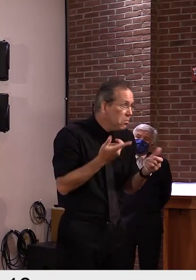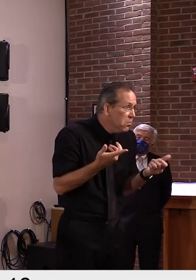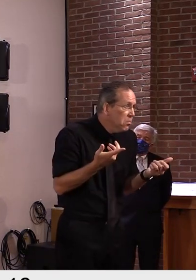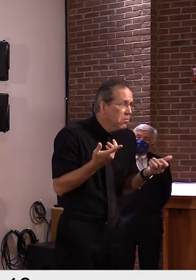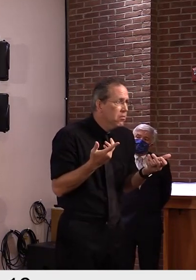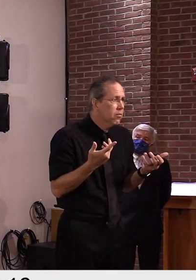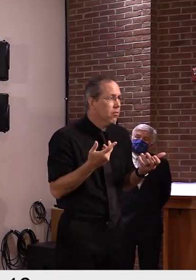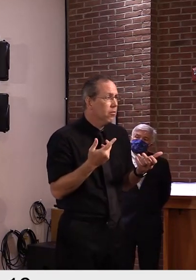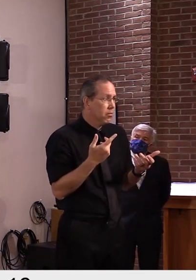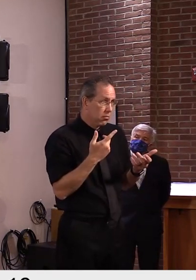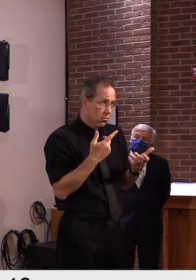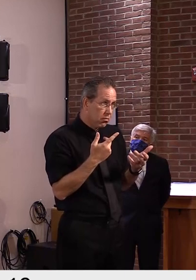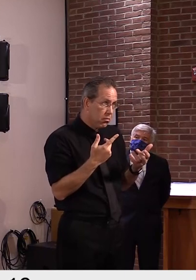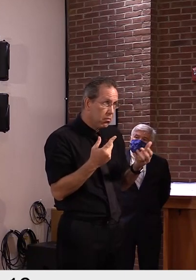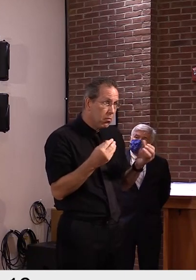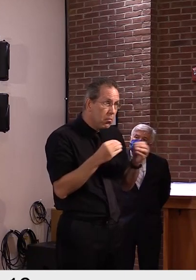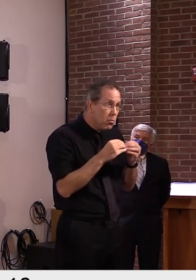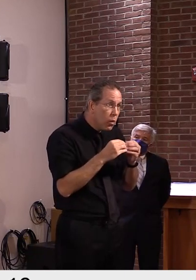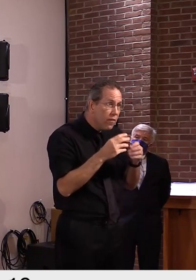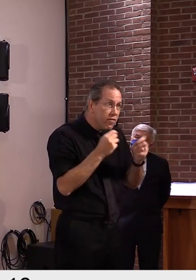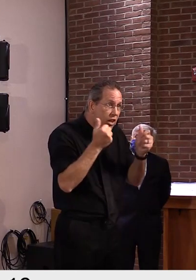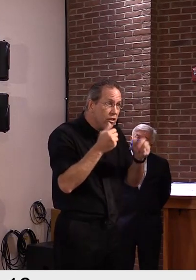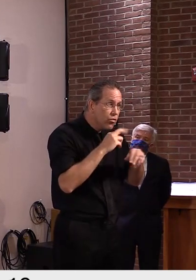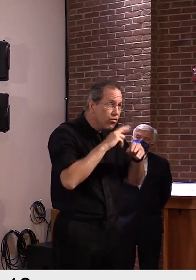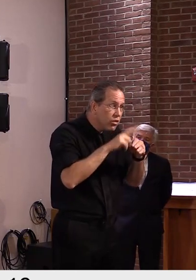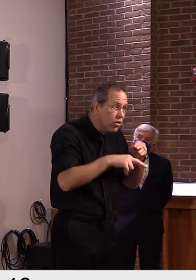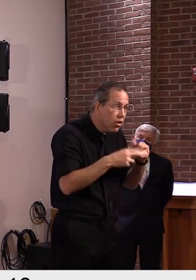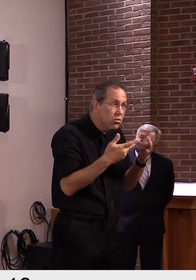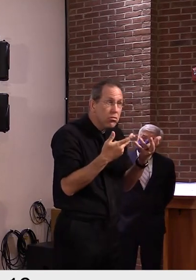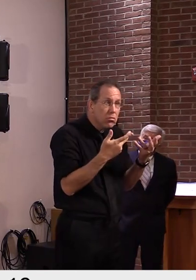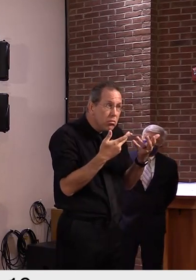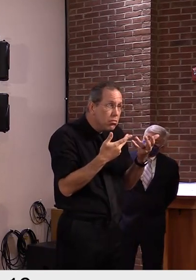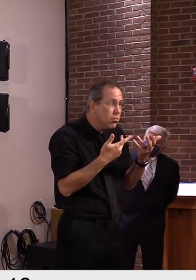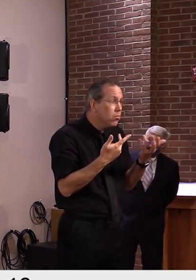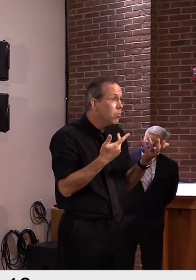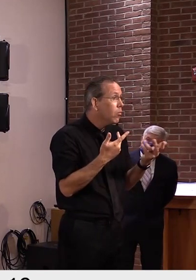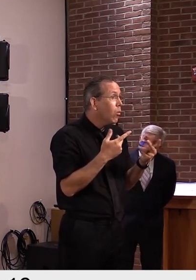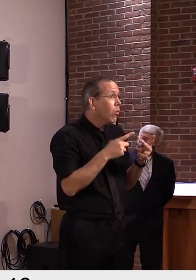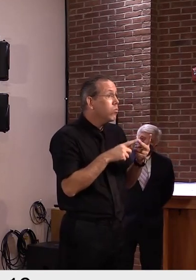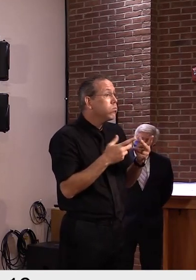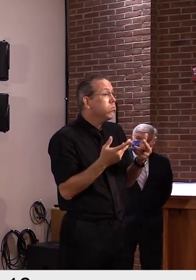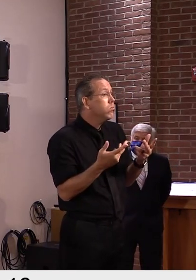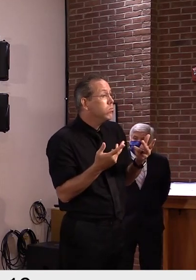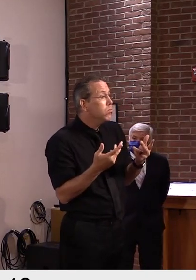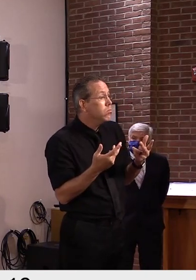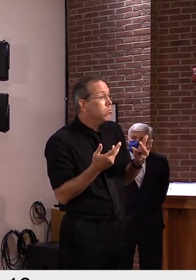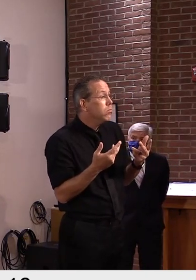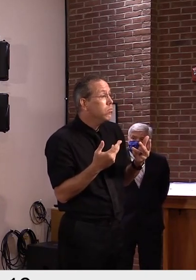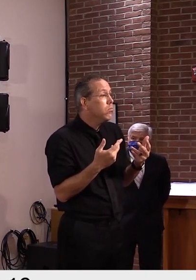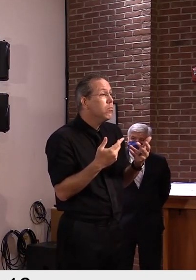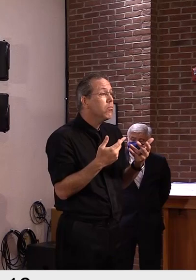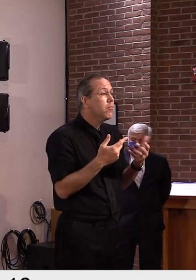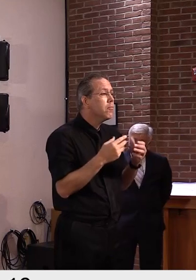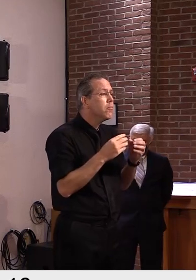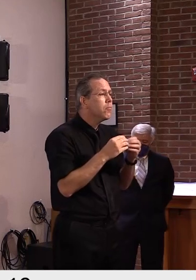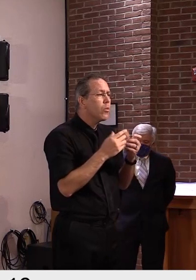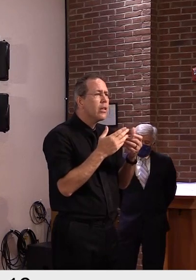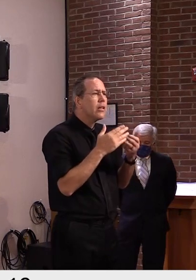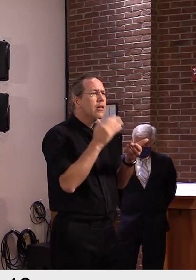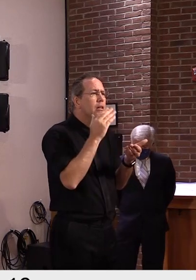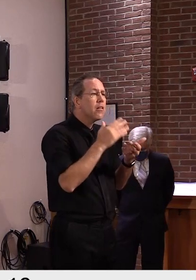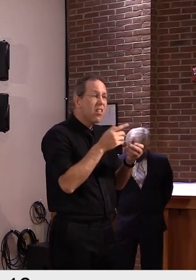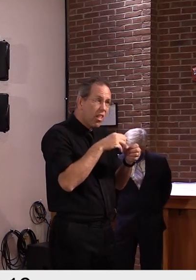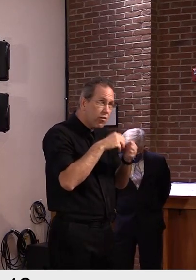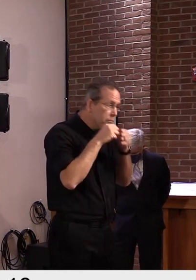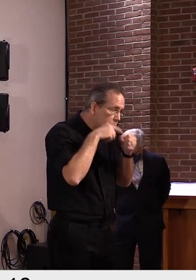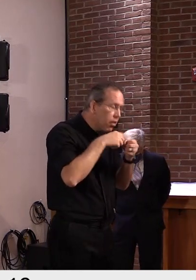perhaps utilizing different reagents and not overtaxing some of our current systems where the supply chain might